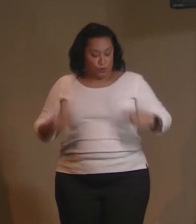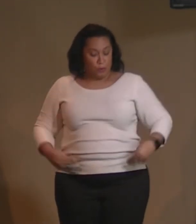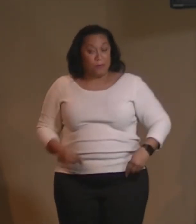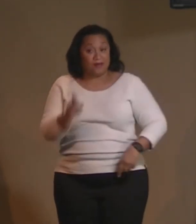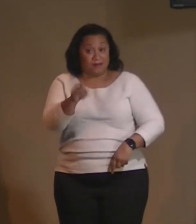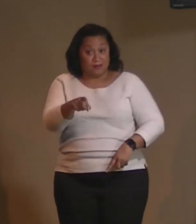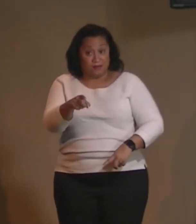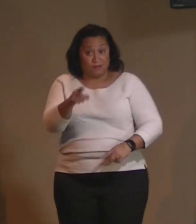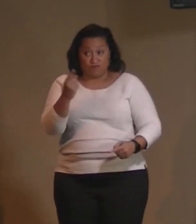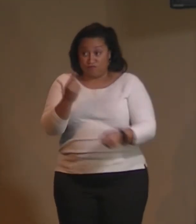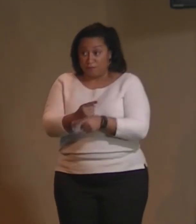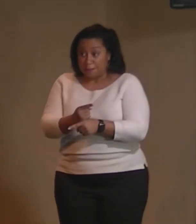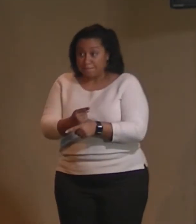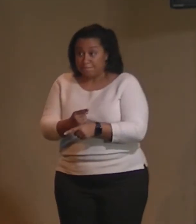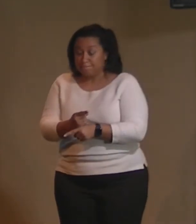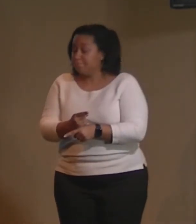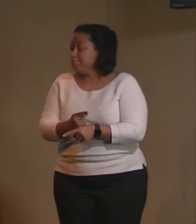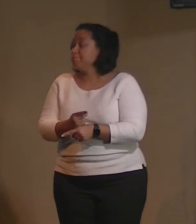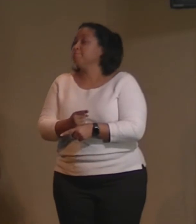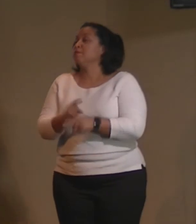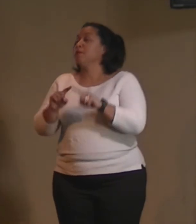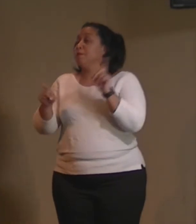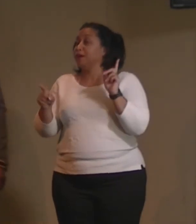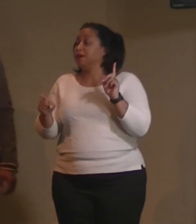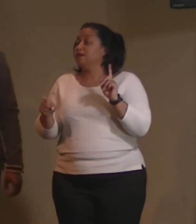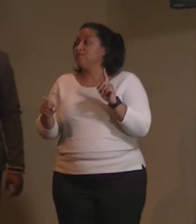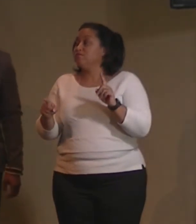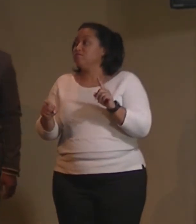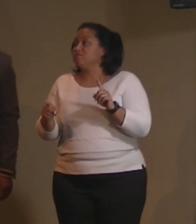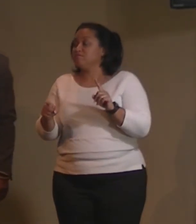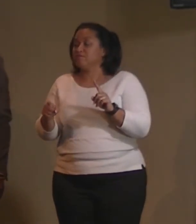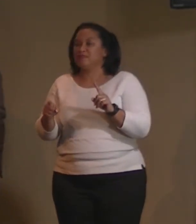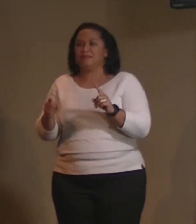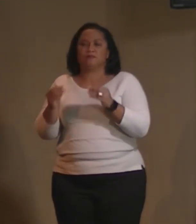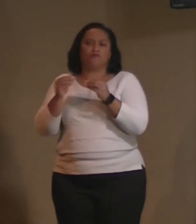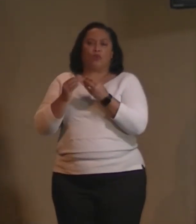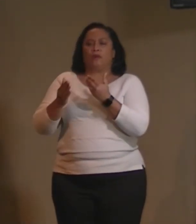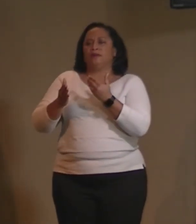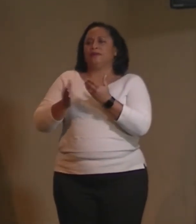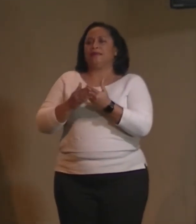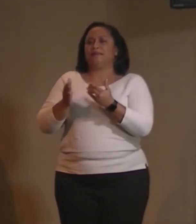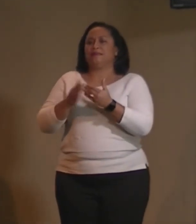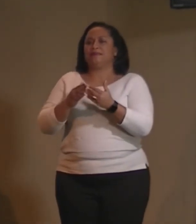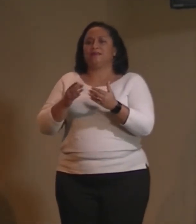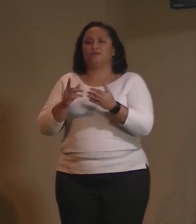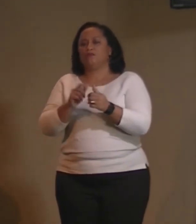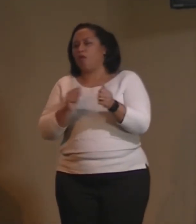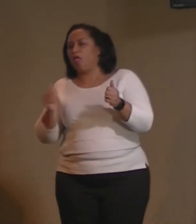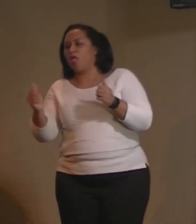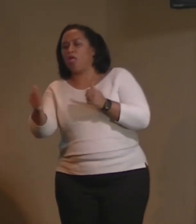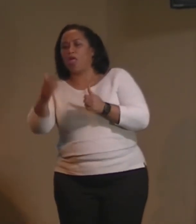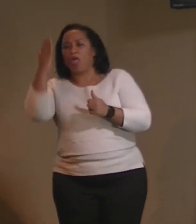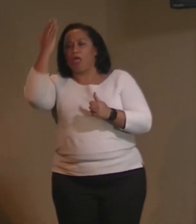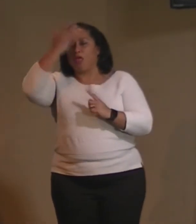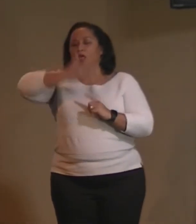and yet because we find it easier to bypass we don't